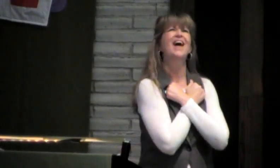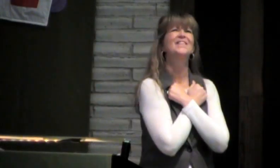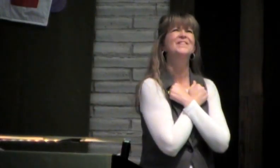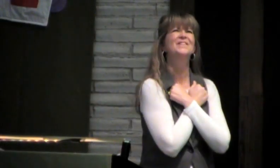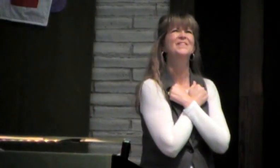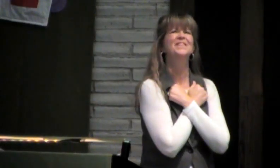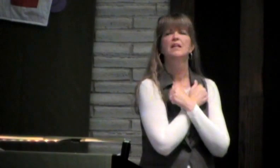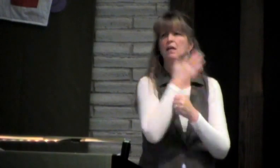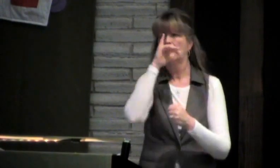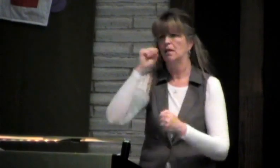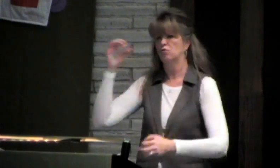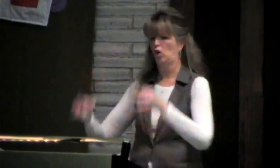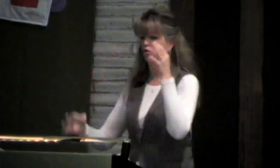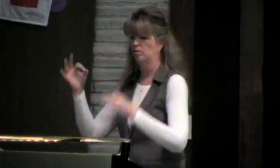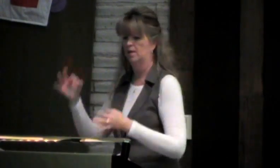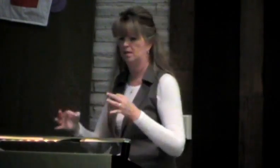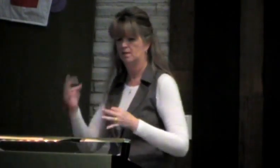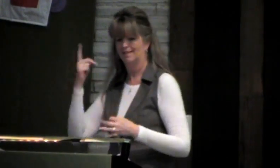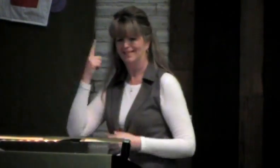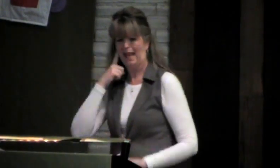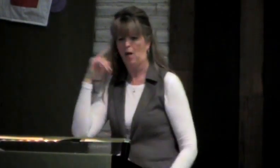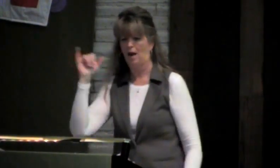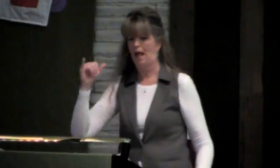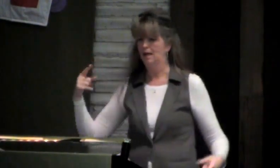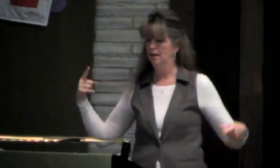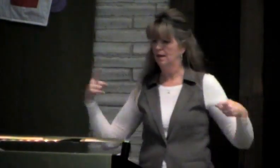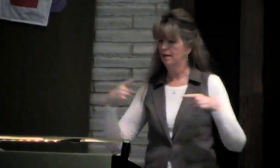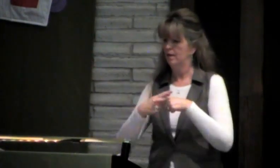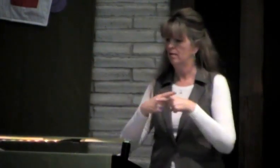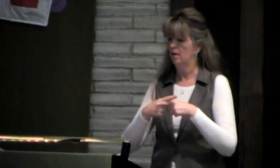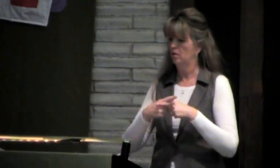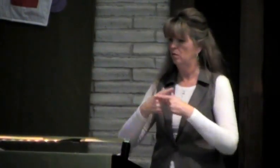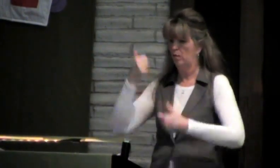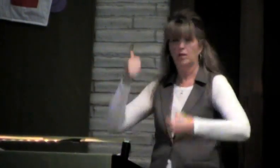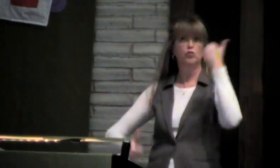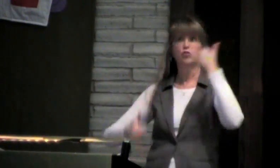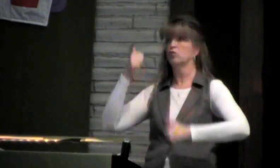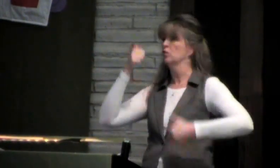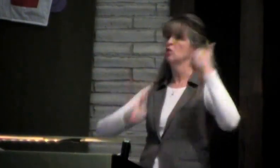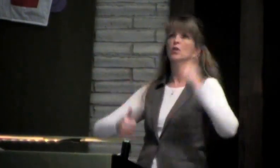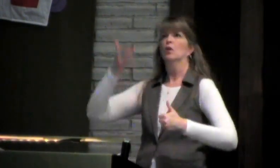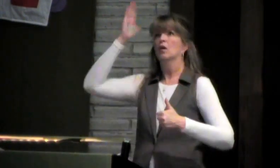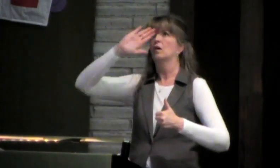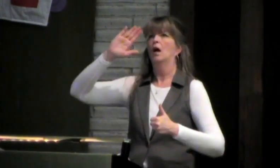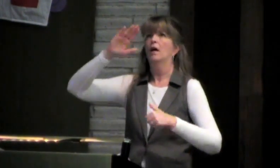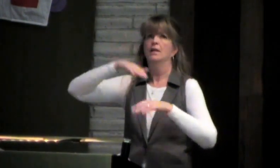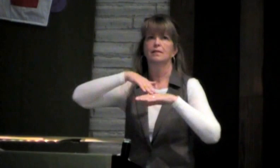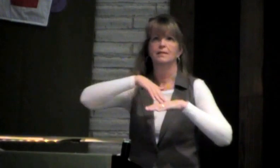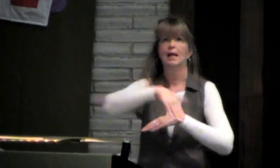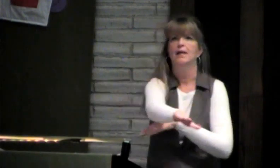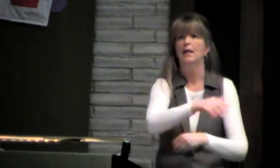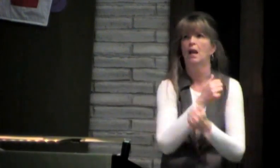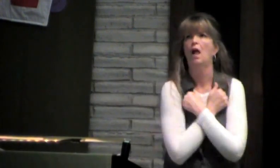God is loved, God loves the world, and here God's judging. Sounds like a complete contradiction.